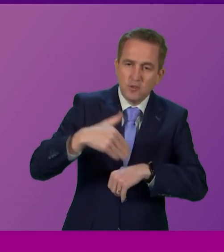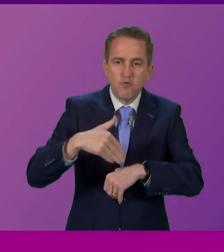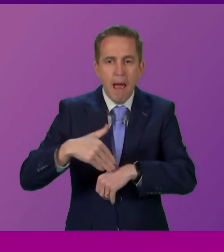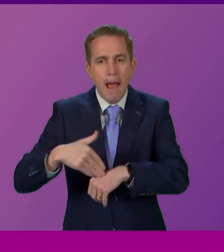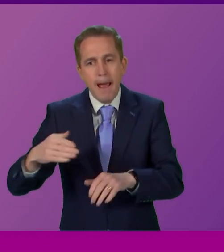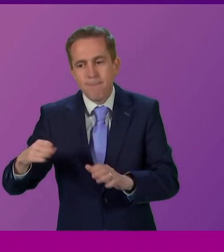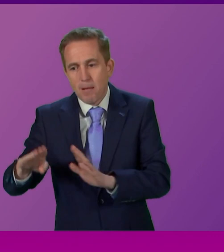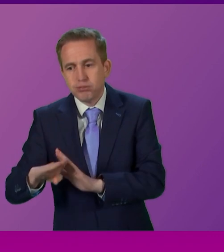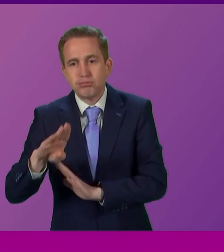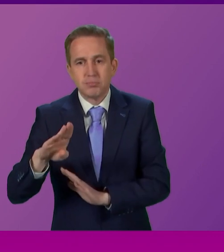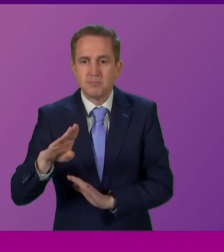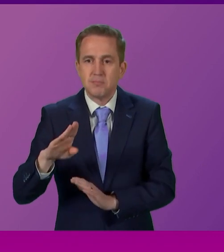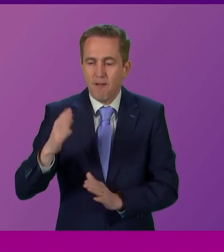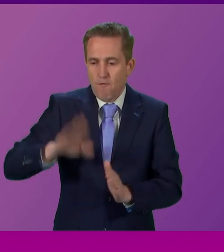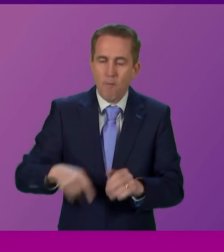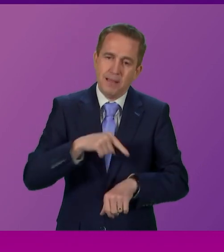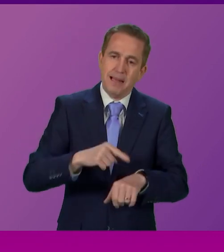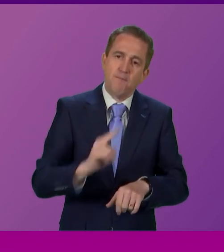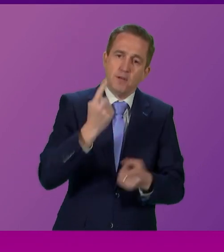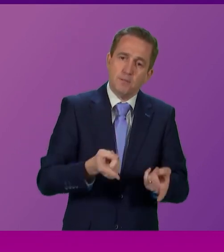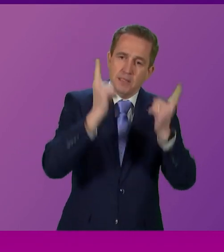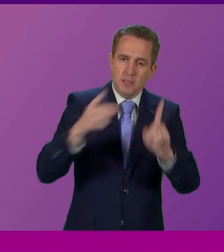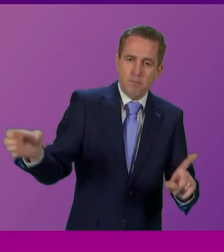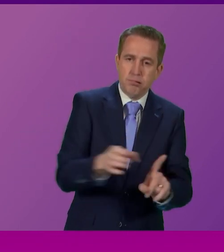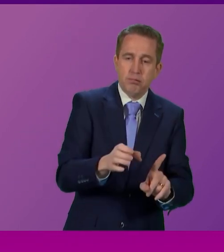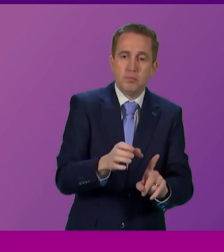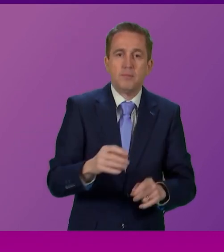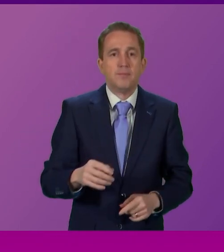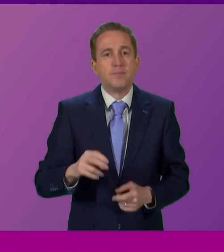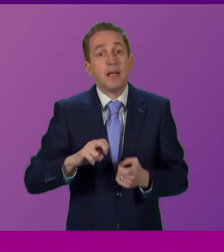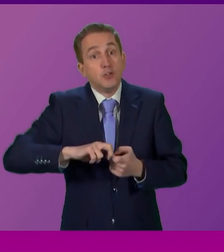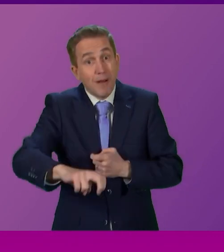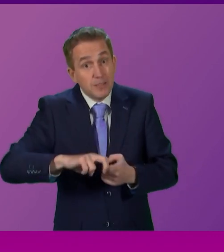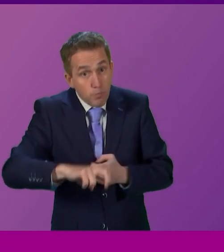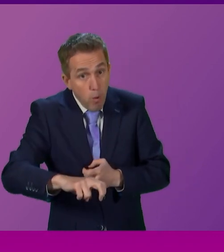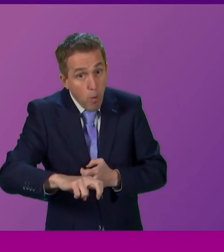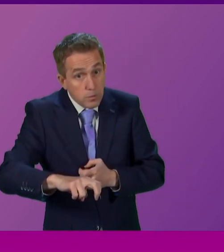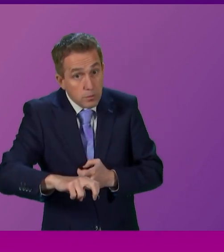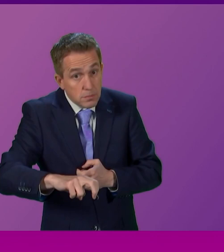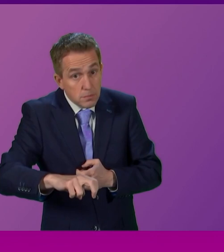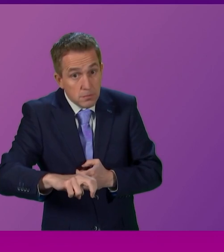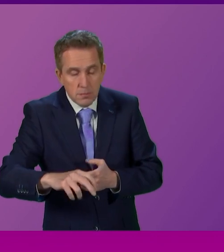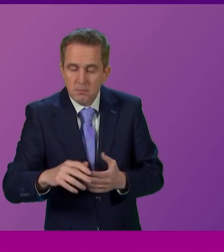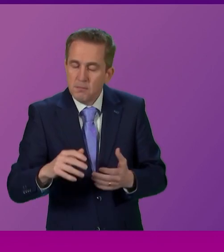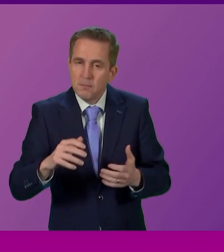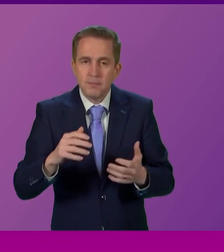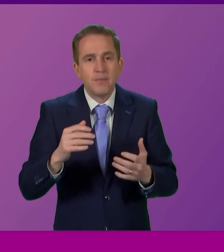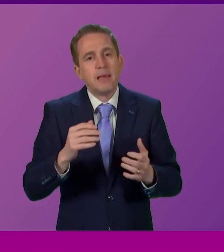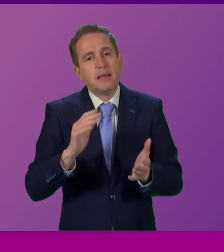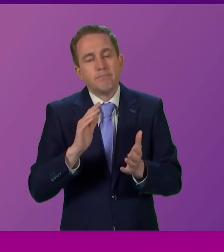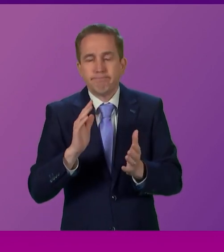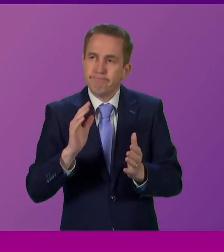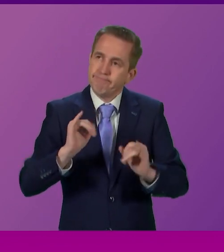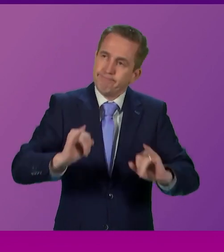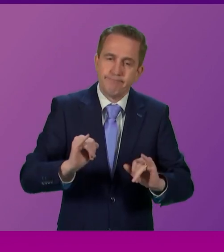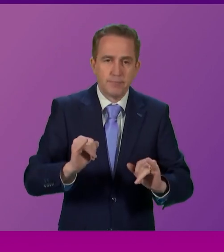became first minister. And we know that in transport, this SNP government has presided over the botched nationalisation